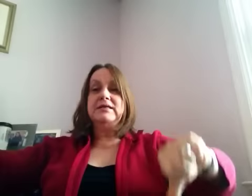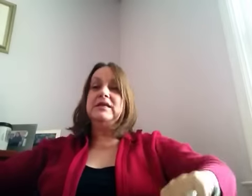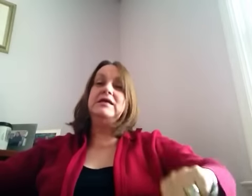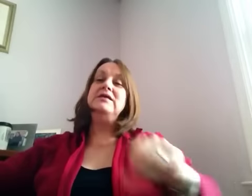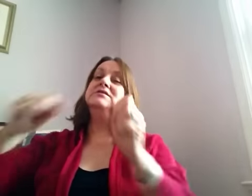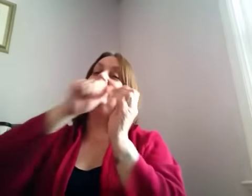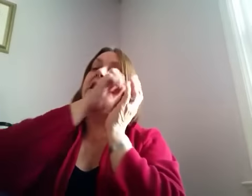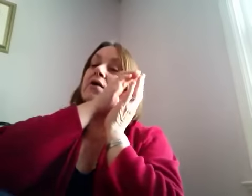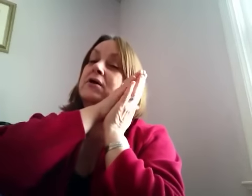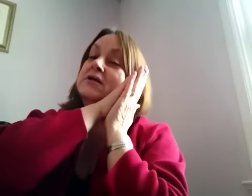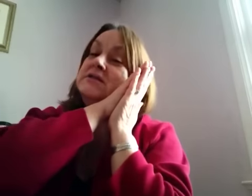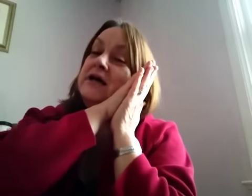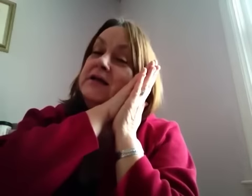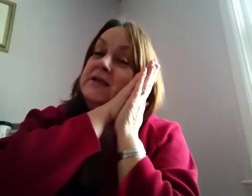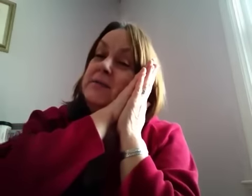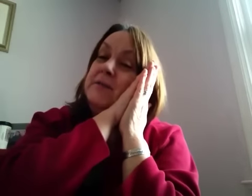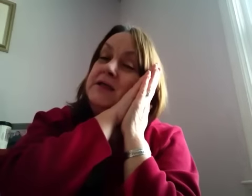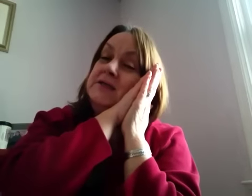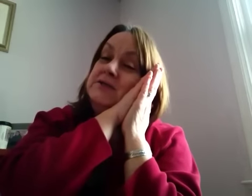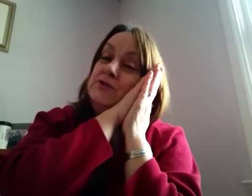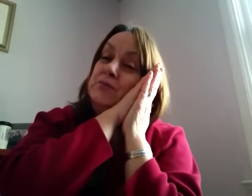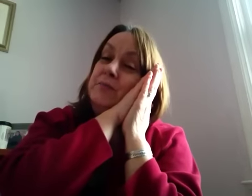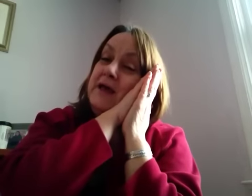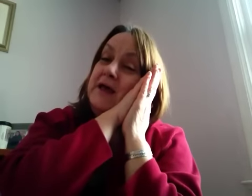knees now. Tuck them into bed.